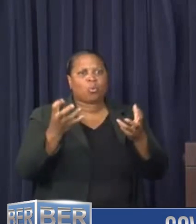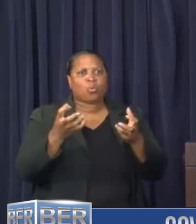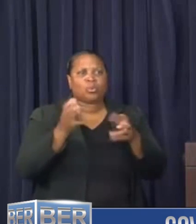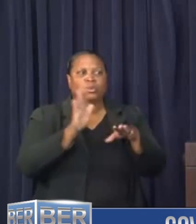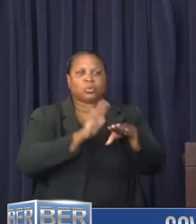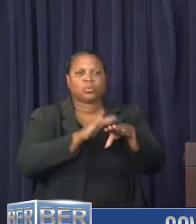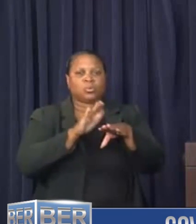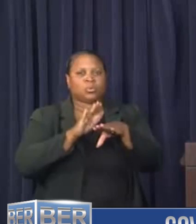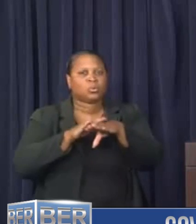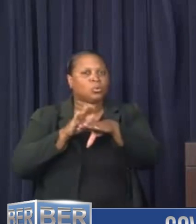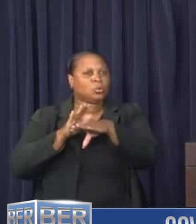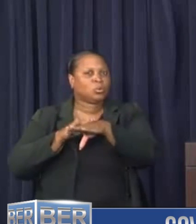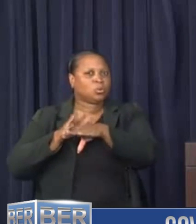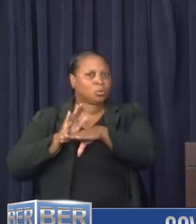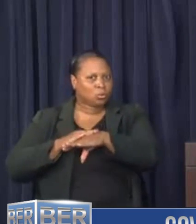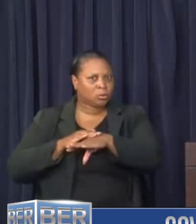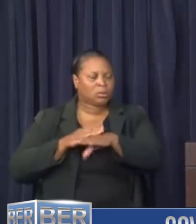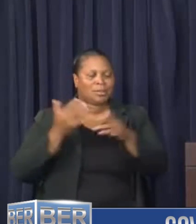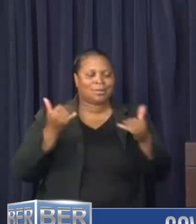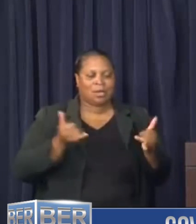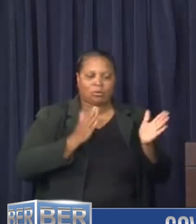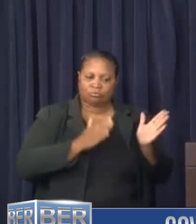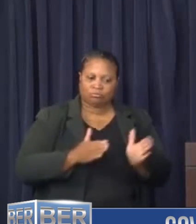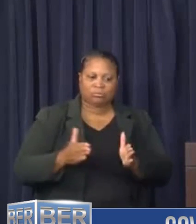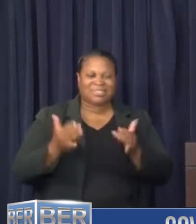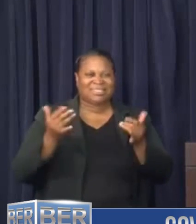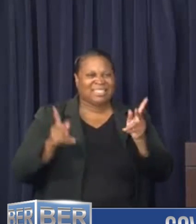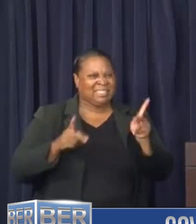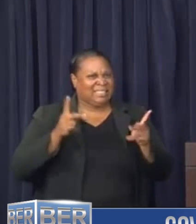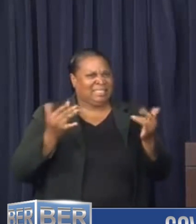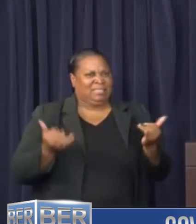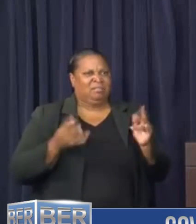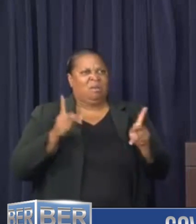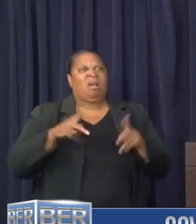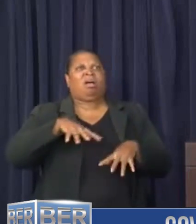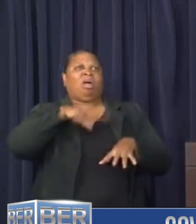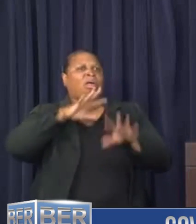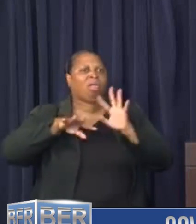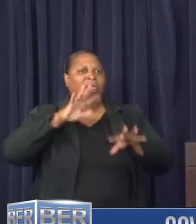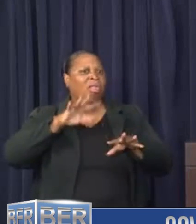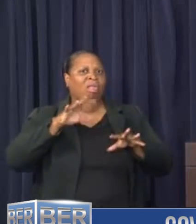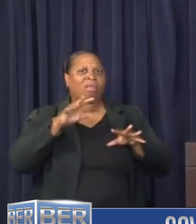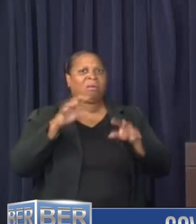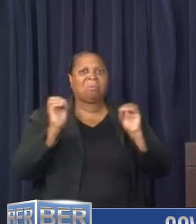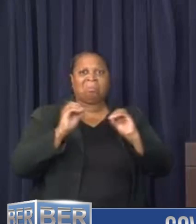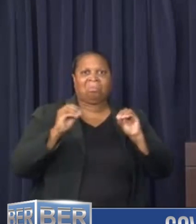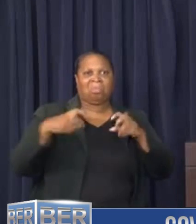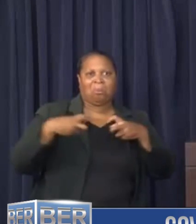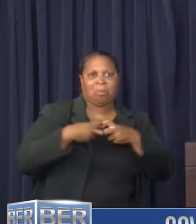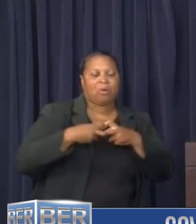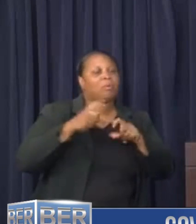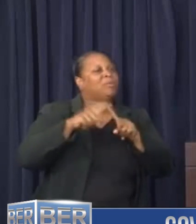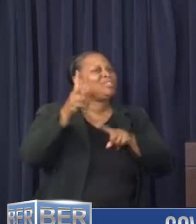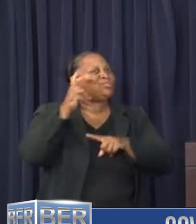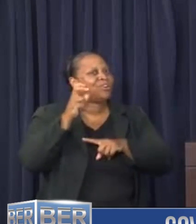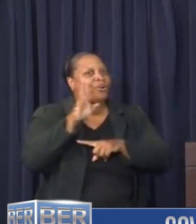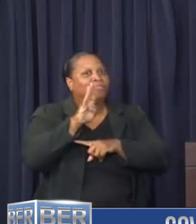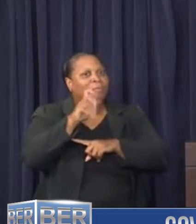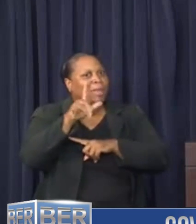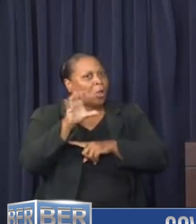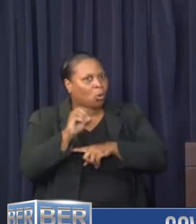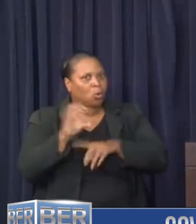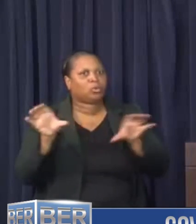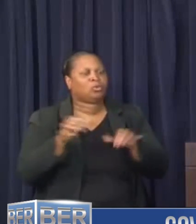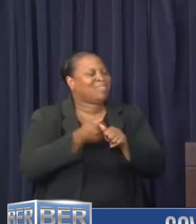caution. We're getting into the days now where people are getting frustrated because their light's not on. You've heard from Belco, they're doing everything in their power